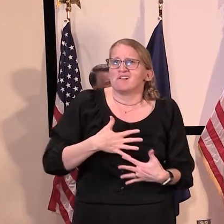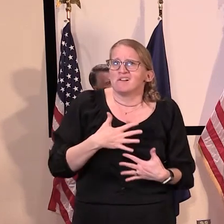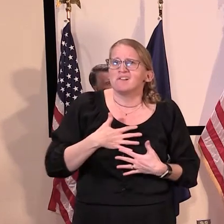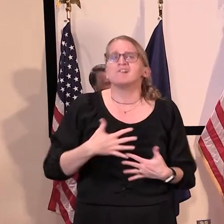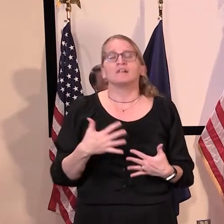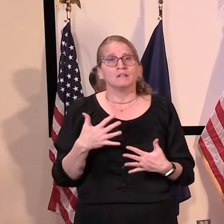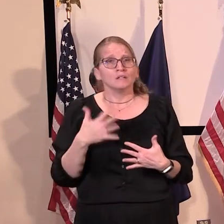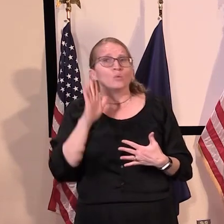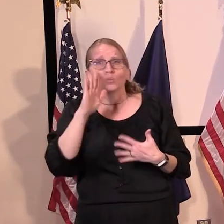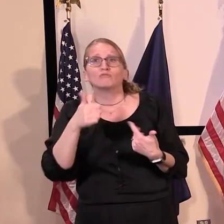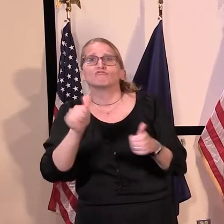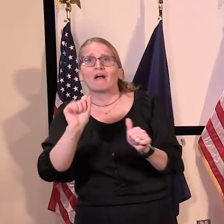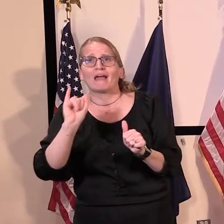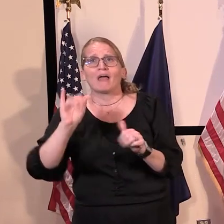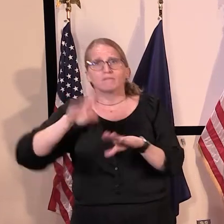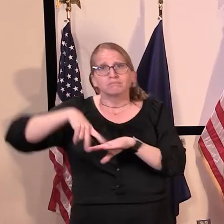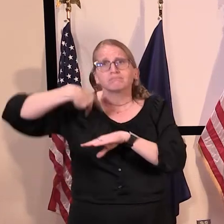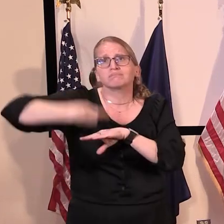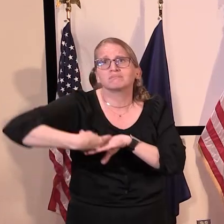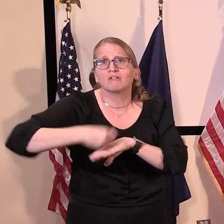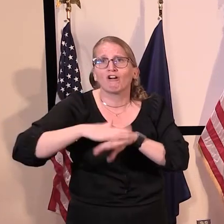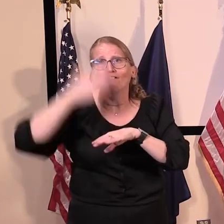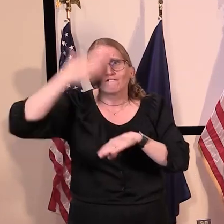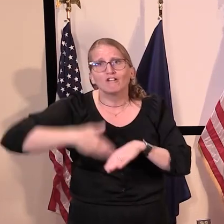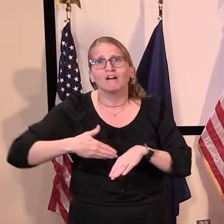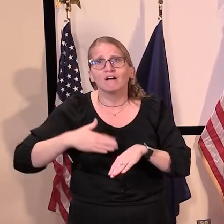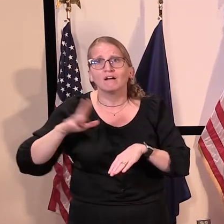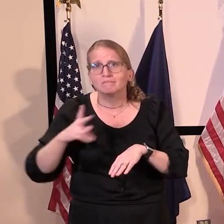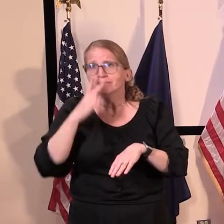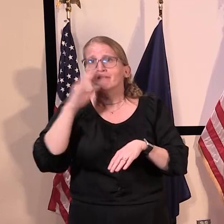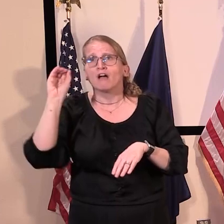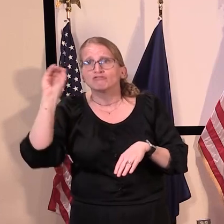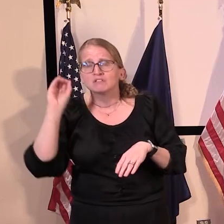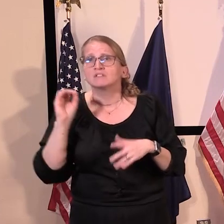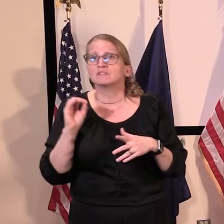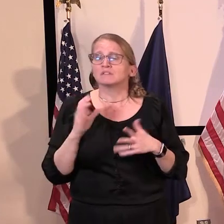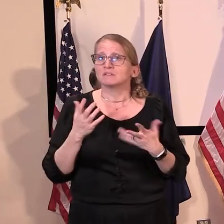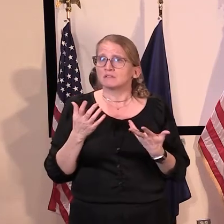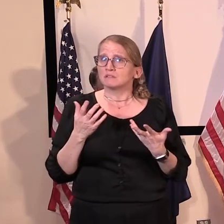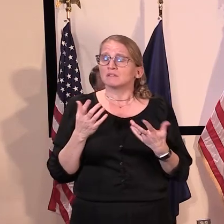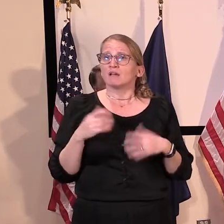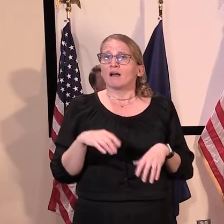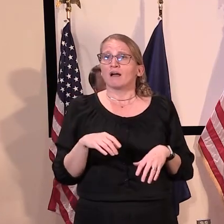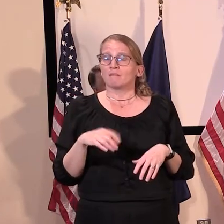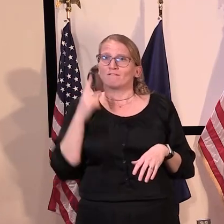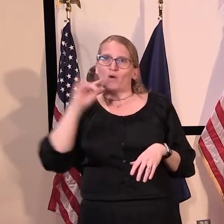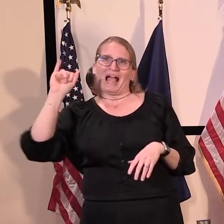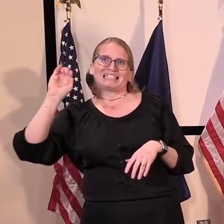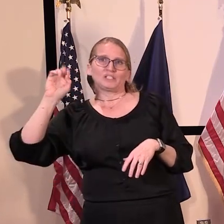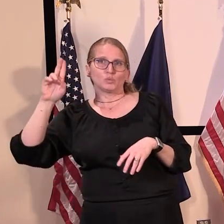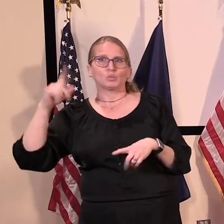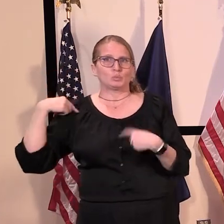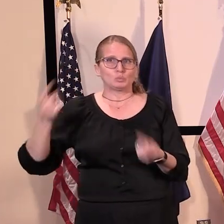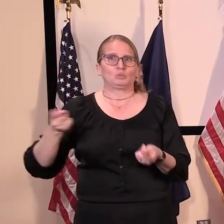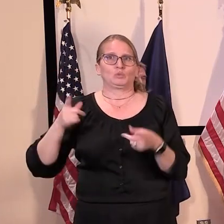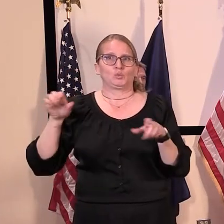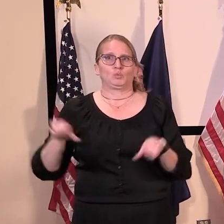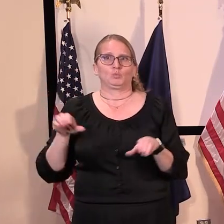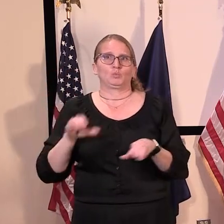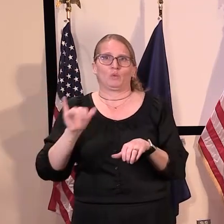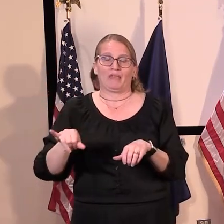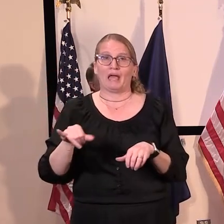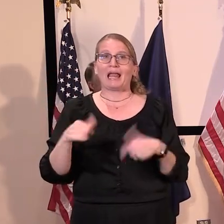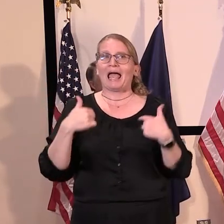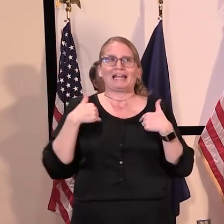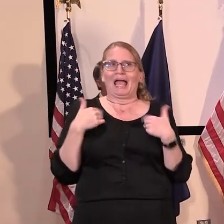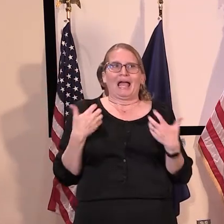utilized as part of ICU management. I don't want to go too much further than that because I'm not actively managing patients right